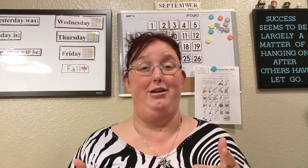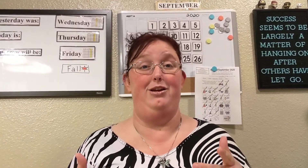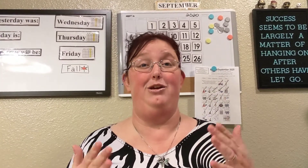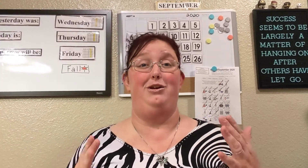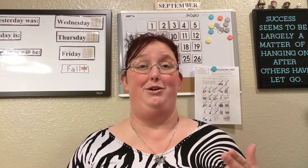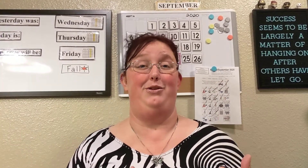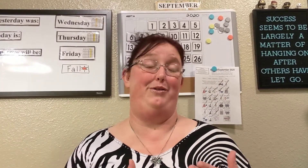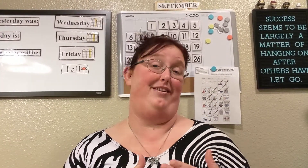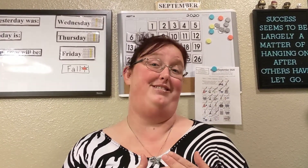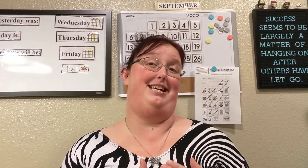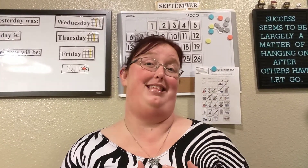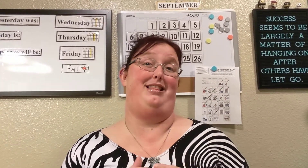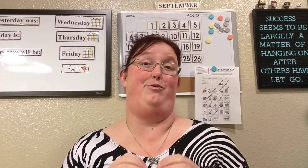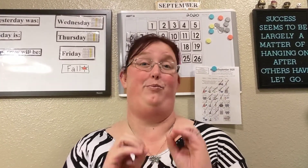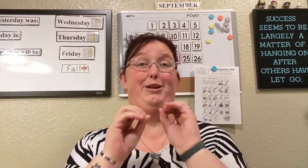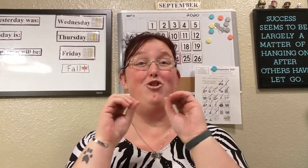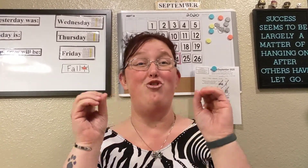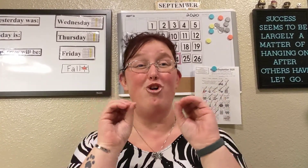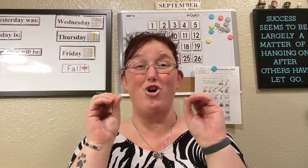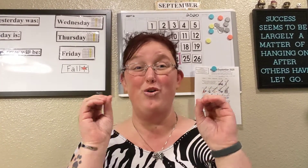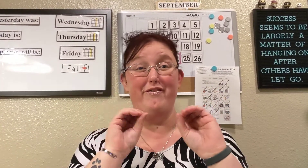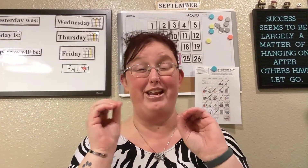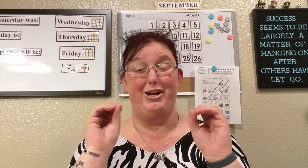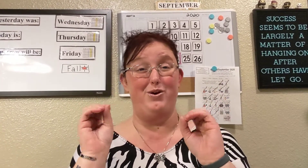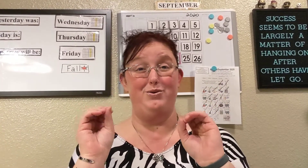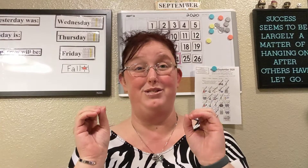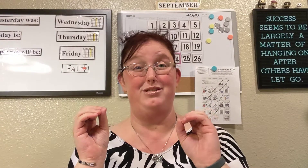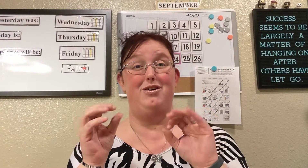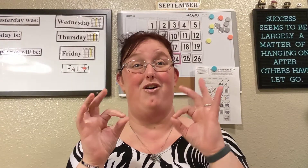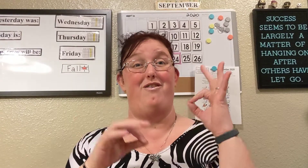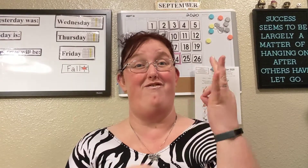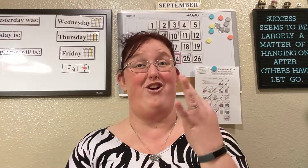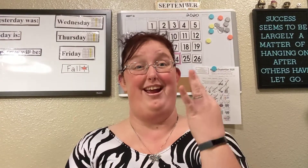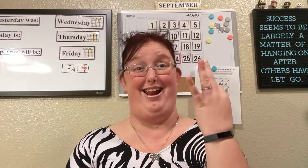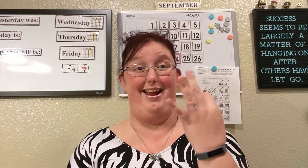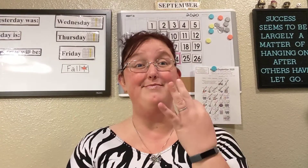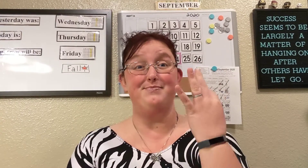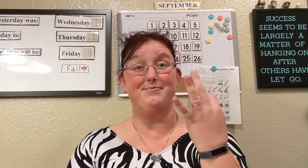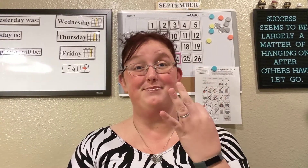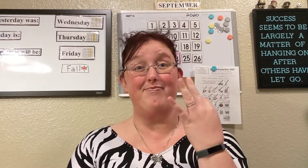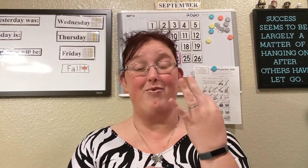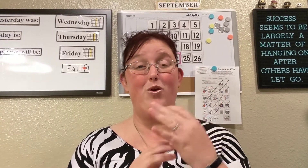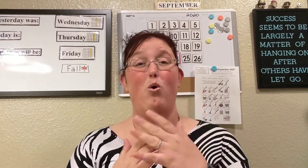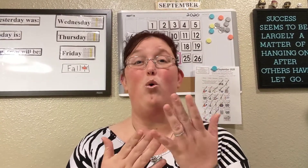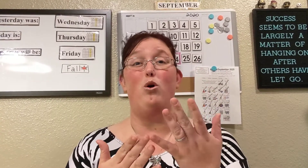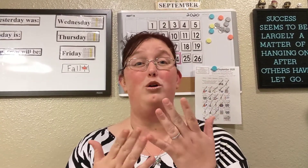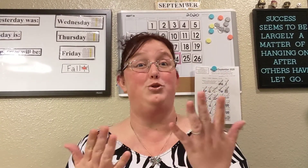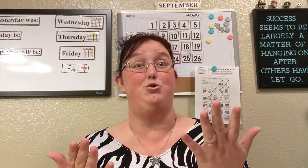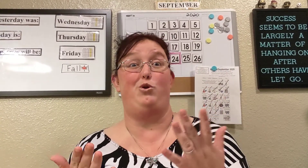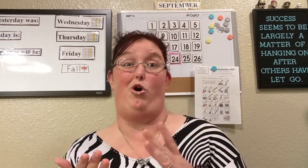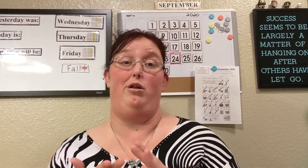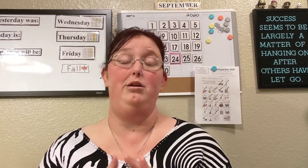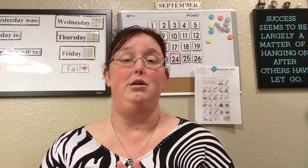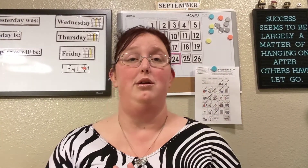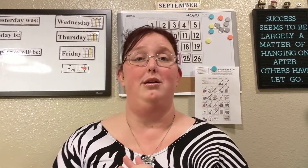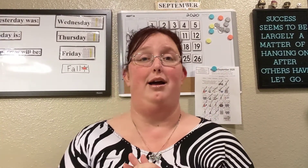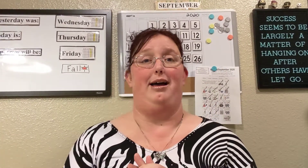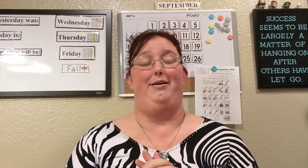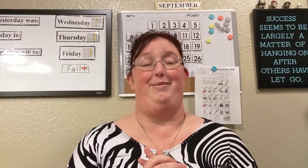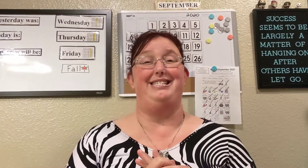you'll know that I've said that there will be no videos on Friday or Zoom call because